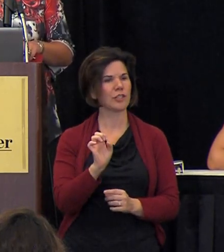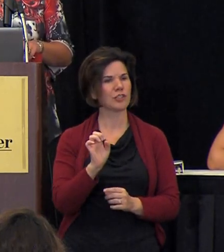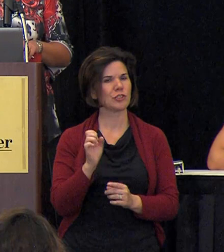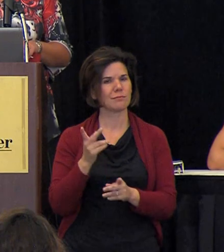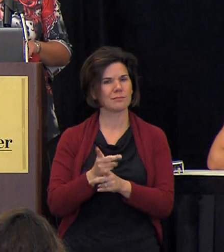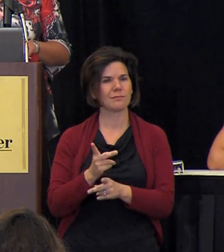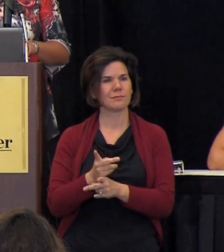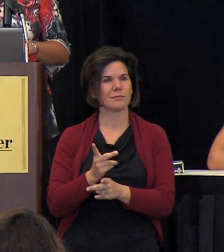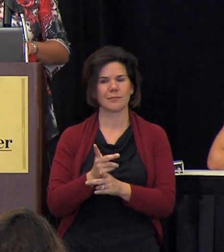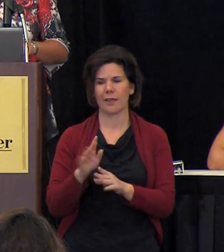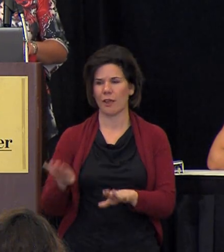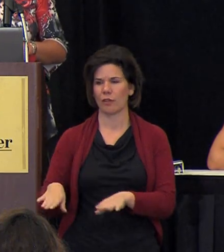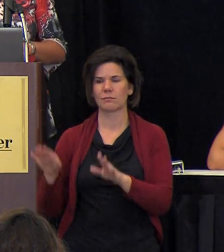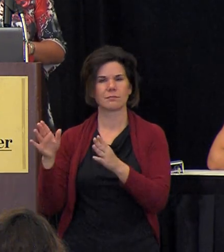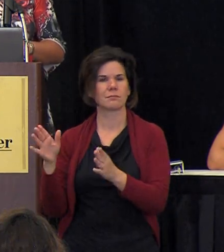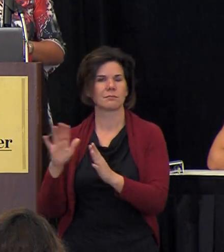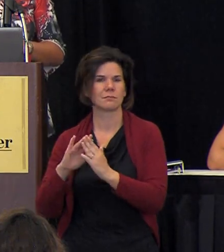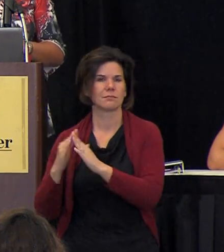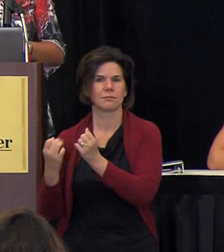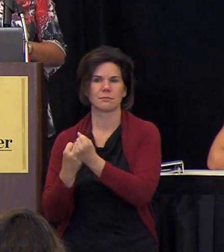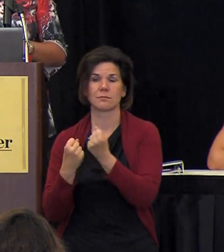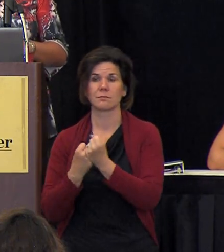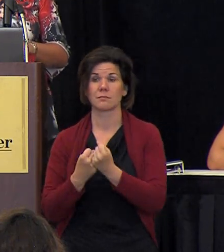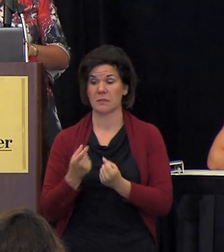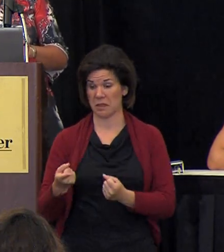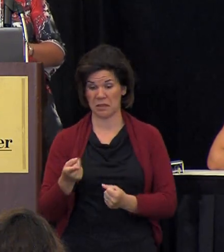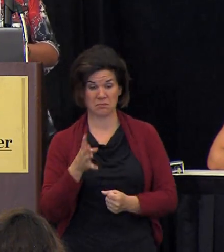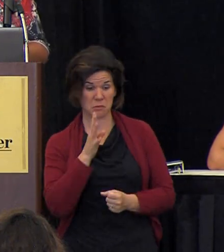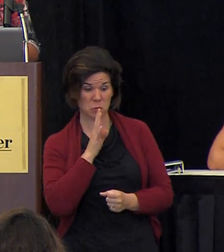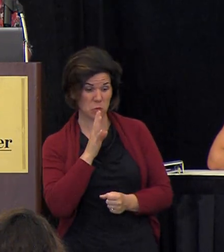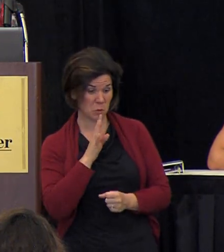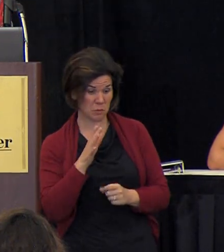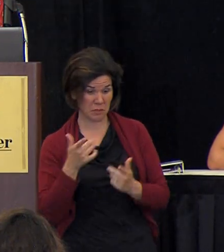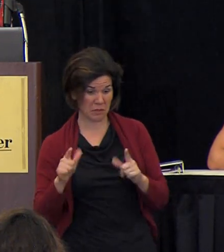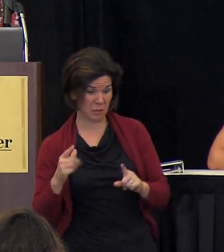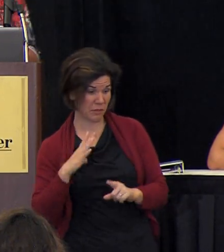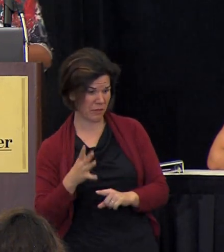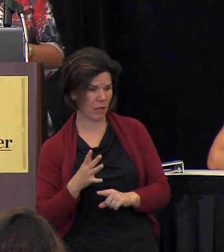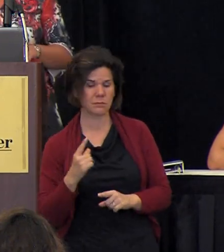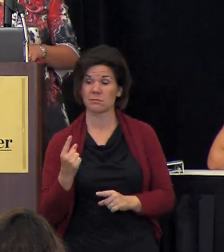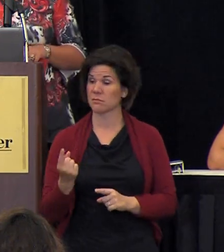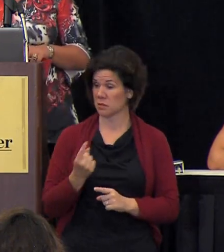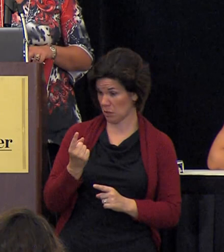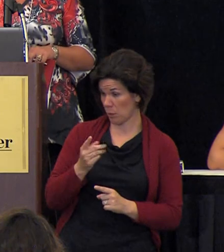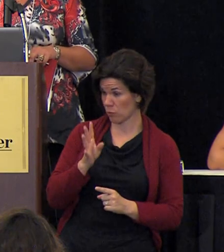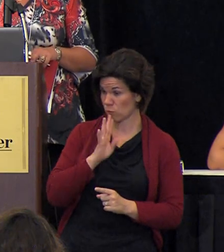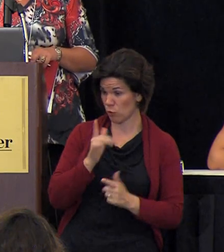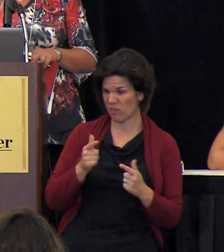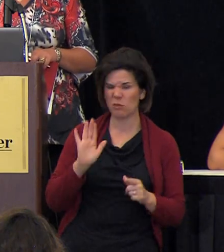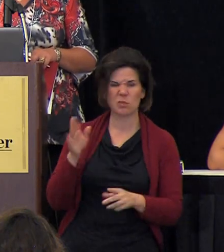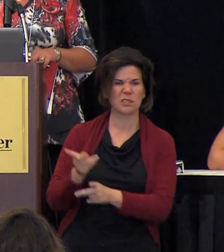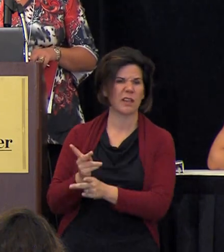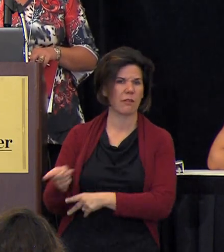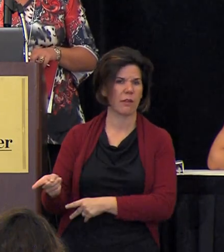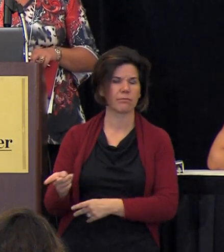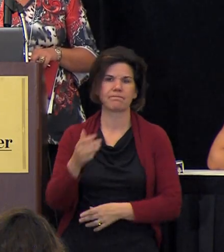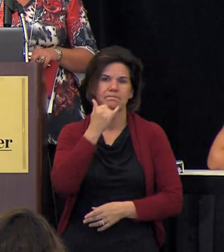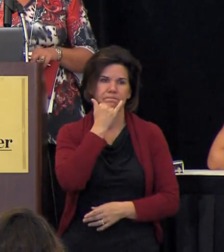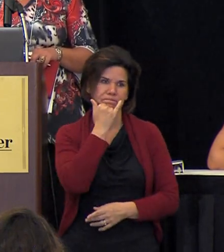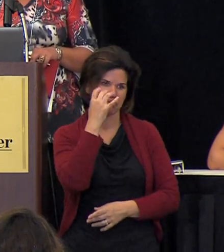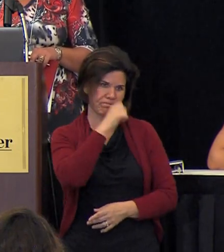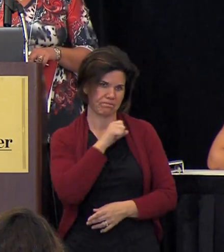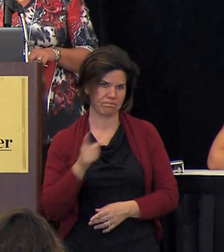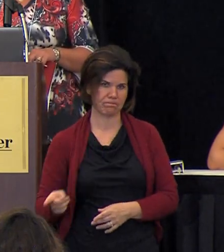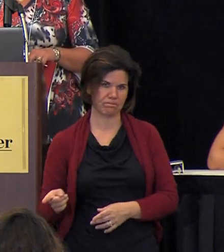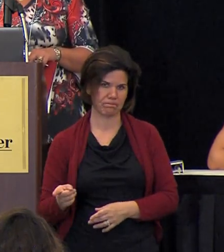that person because they don't speak the language are doing fine and somebody who does speak the language will take care of them is a wrong assumption so